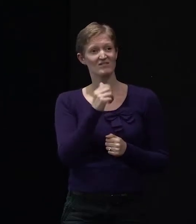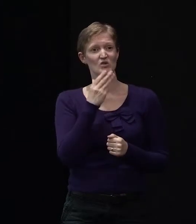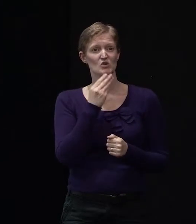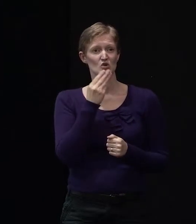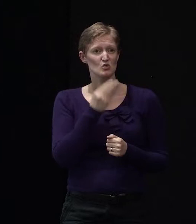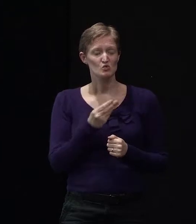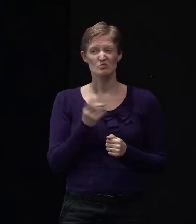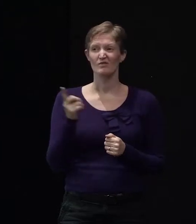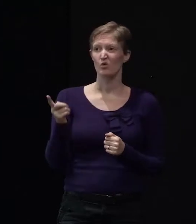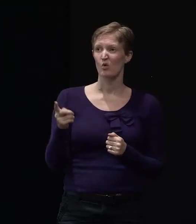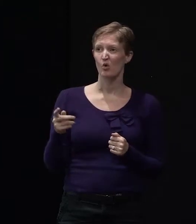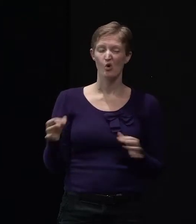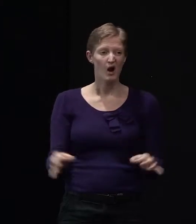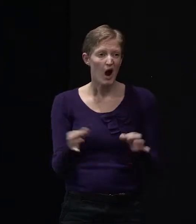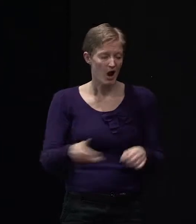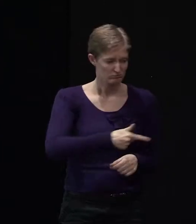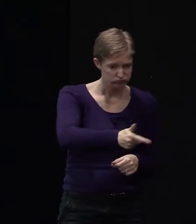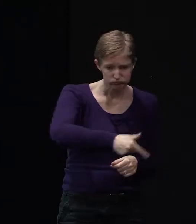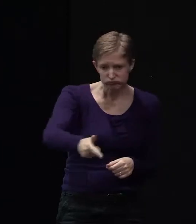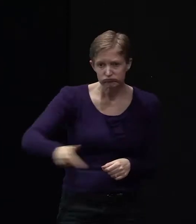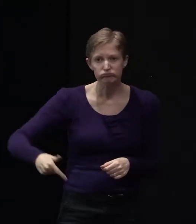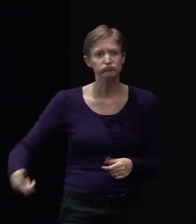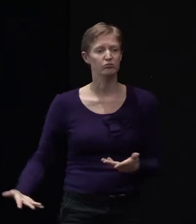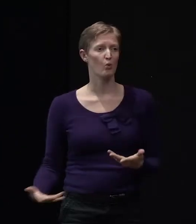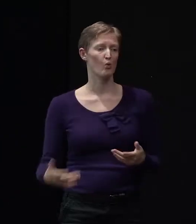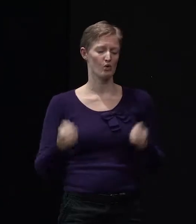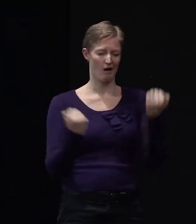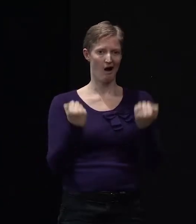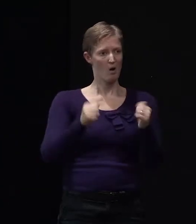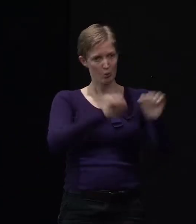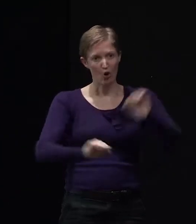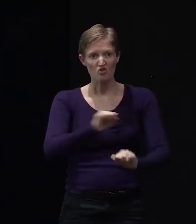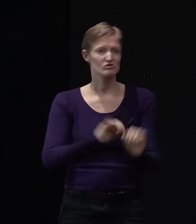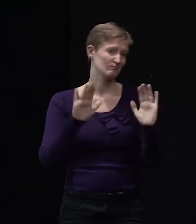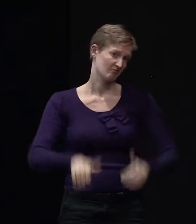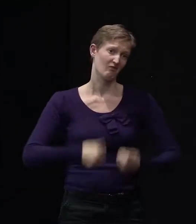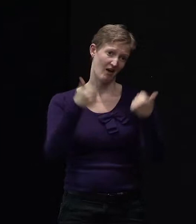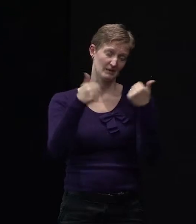greywater for gardening and outside work and washing cars and things like that, that's not an issue.